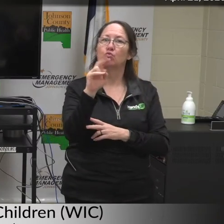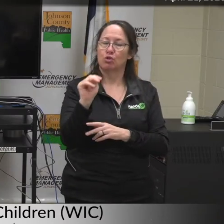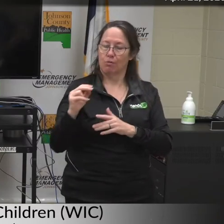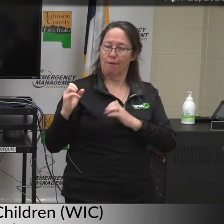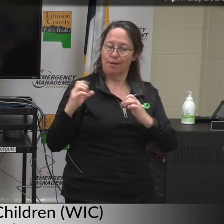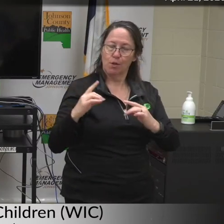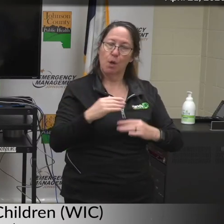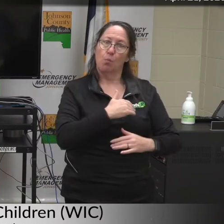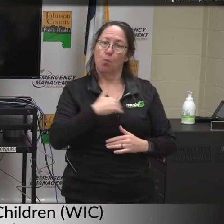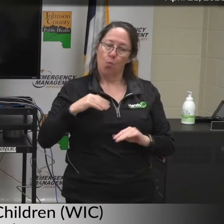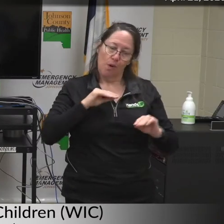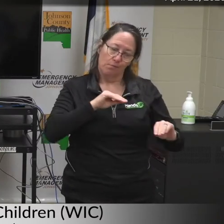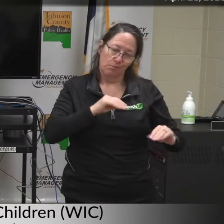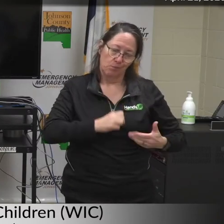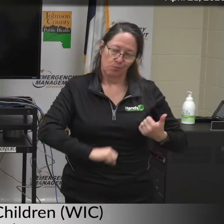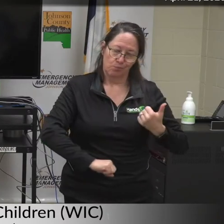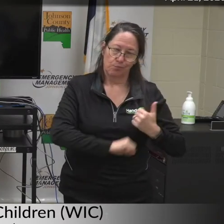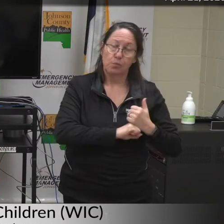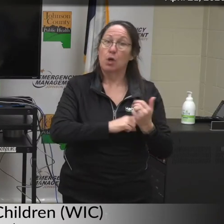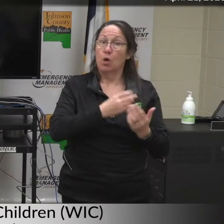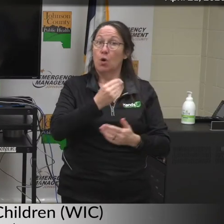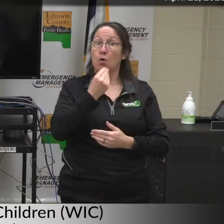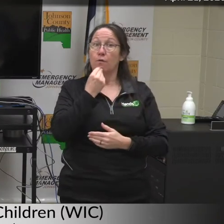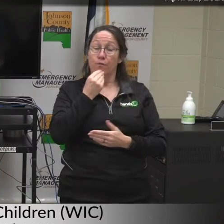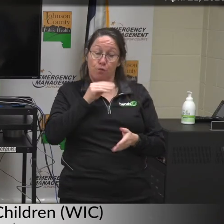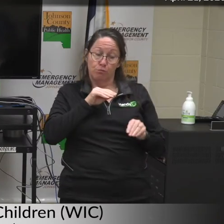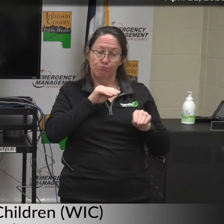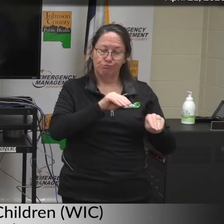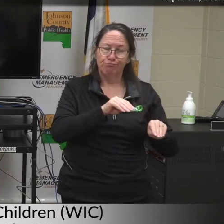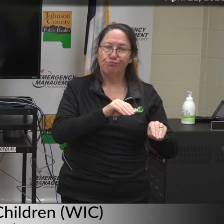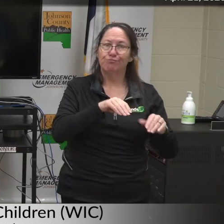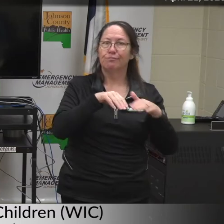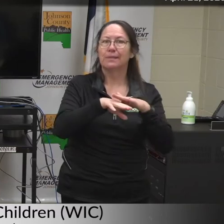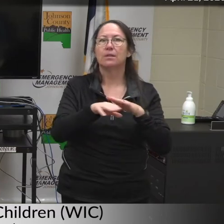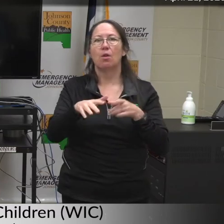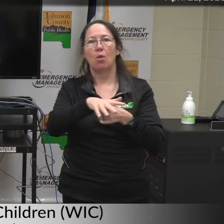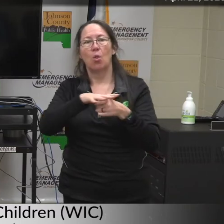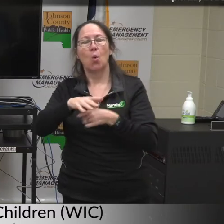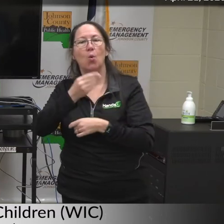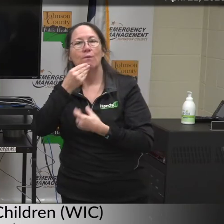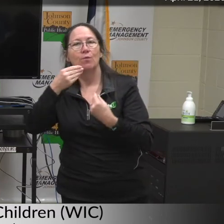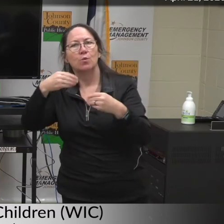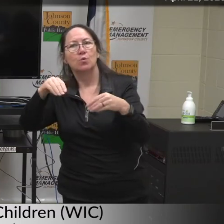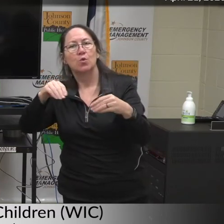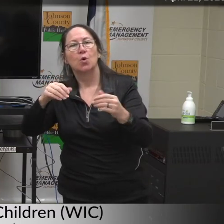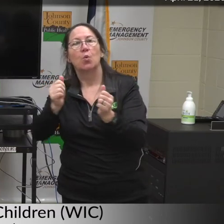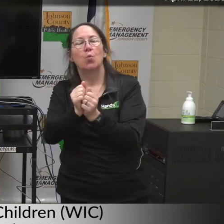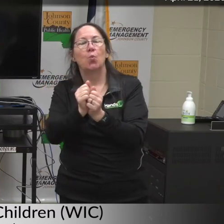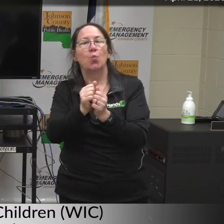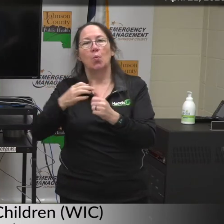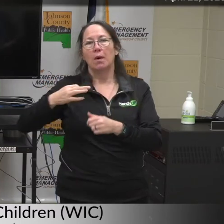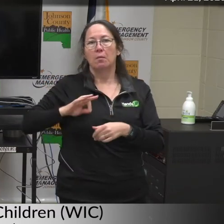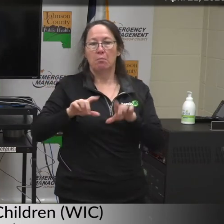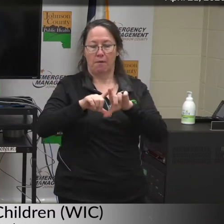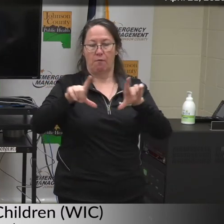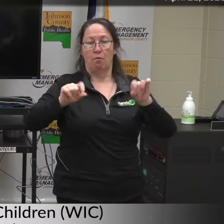support. The food provided by WIC is accessed at local groceries with a benefit card.